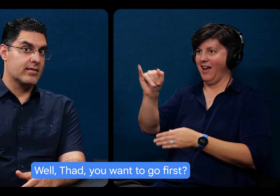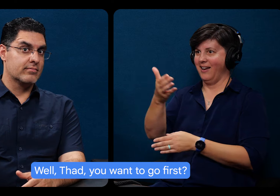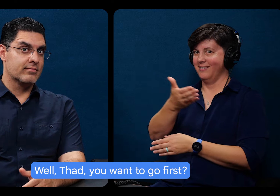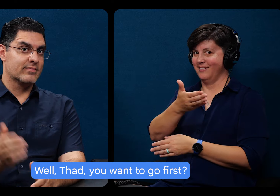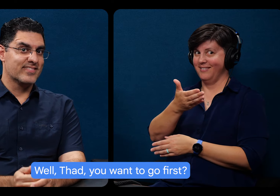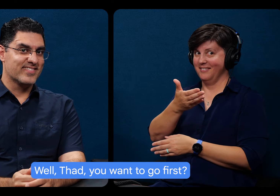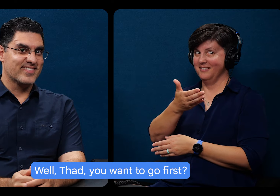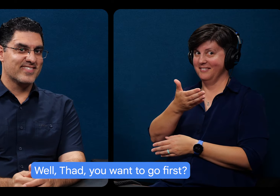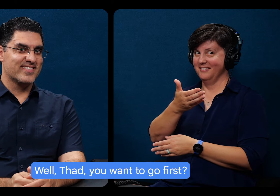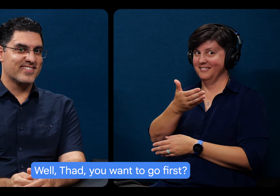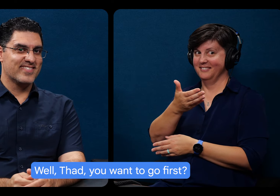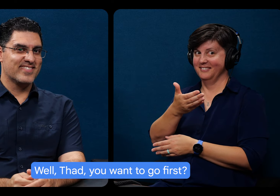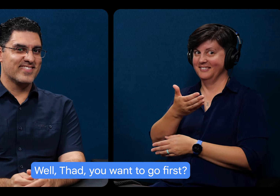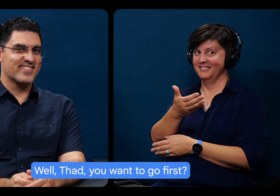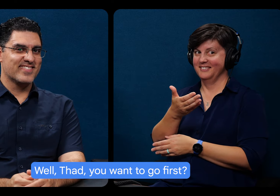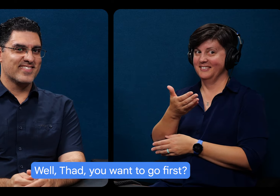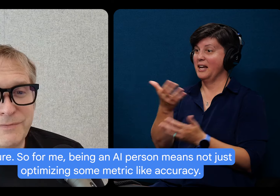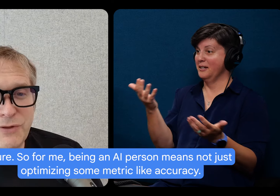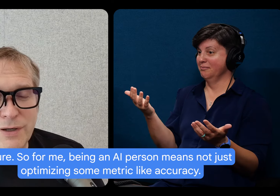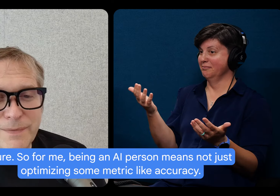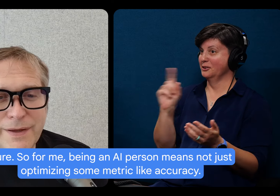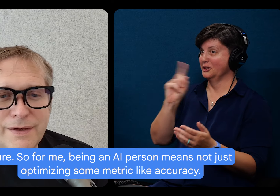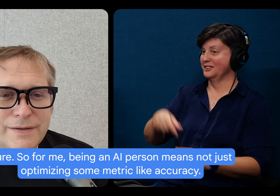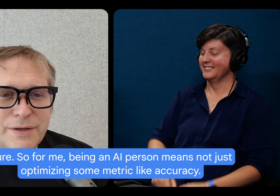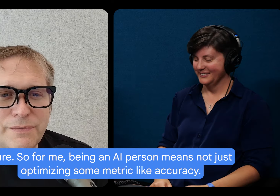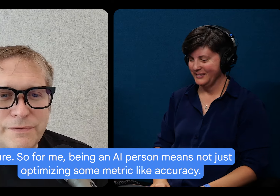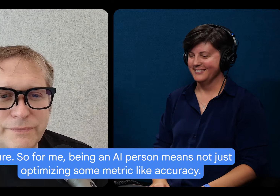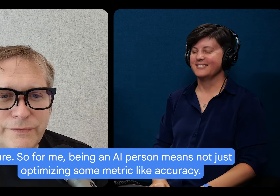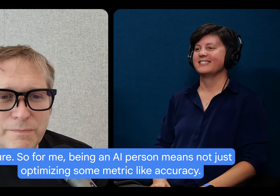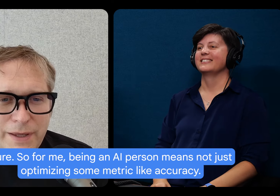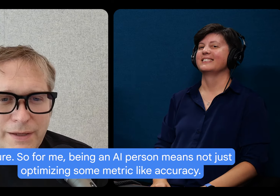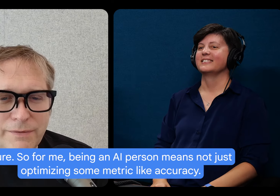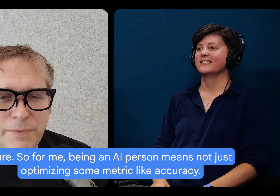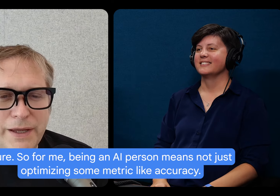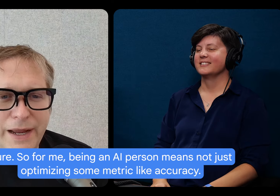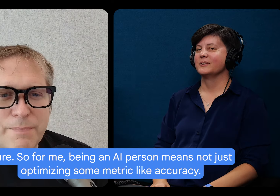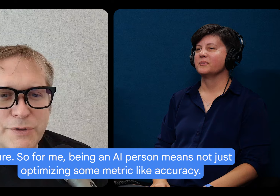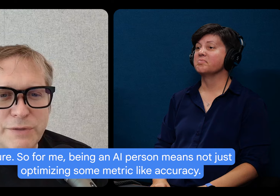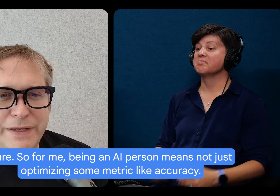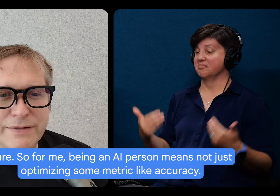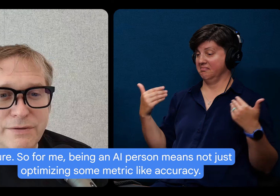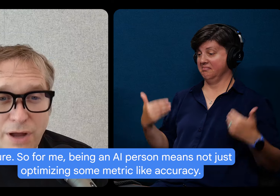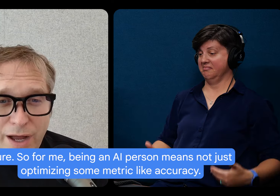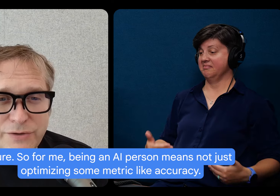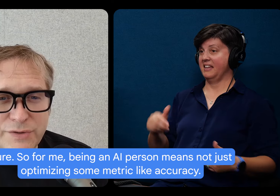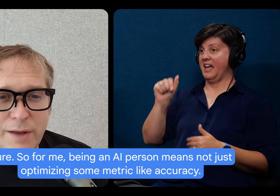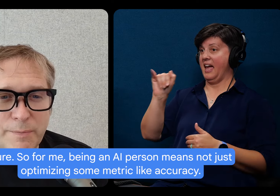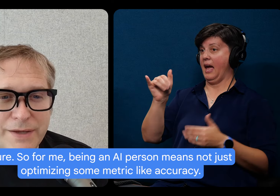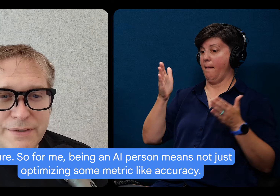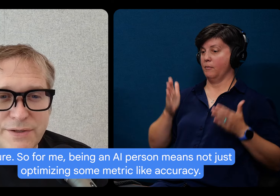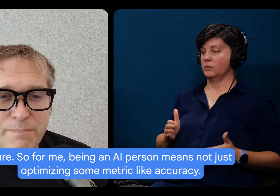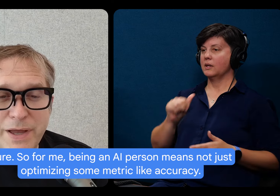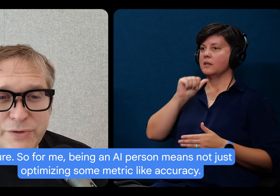Well, Thad, you want to go first? Sure. So for me, being an AI person means not just